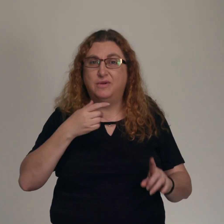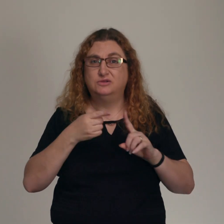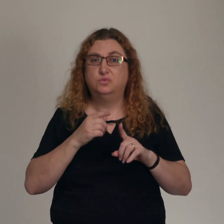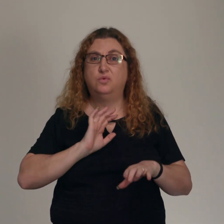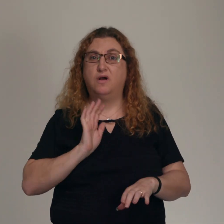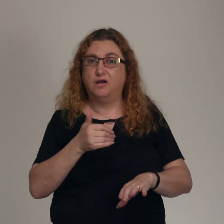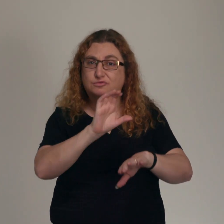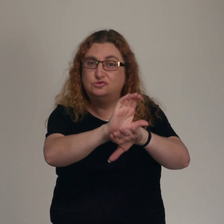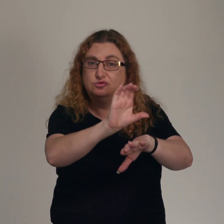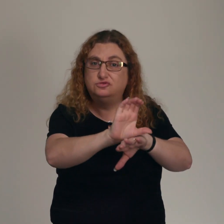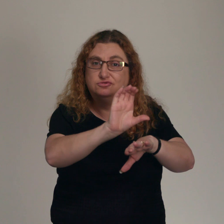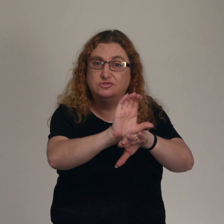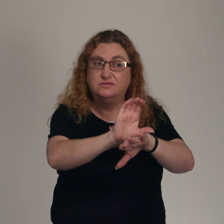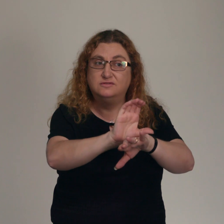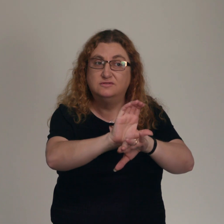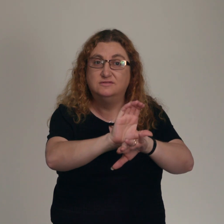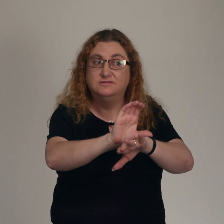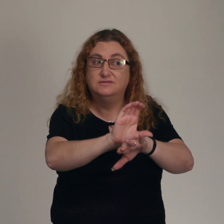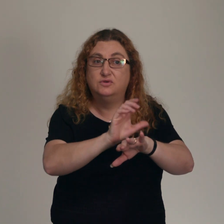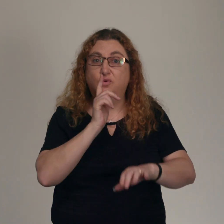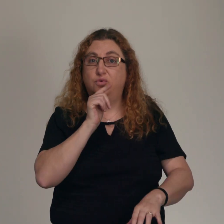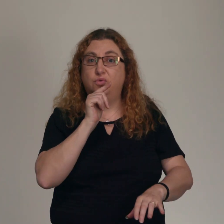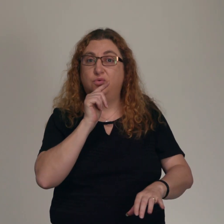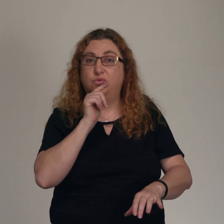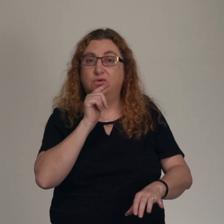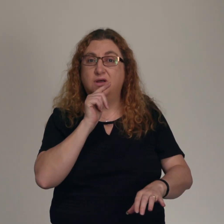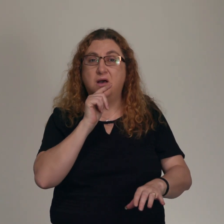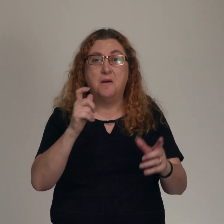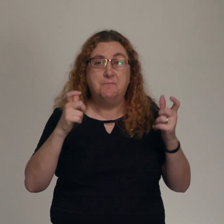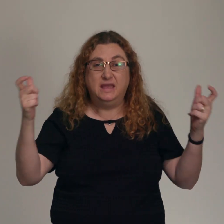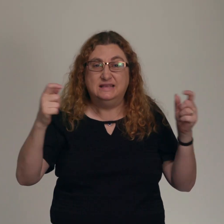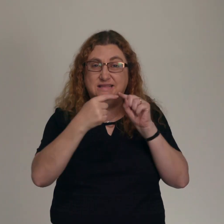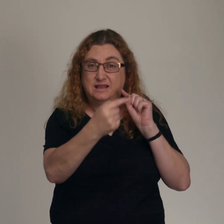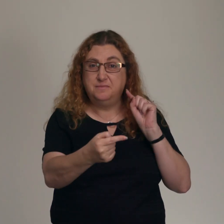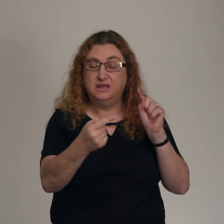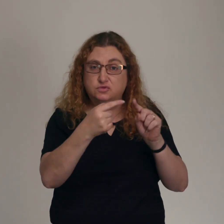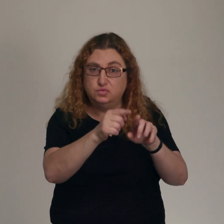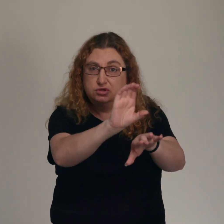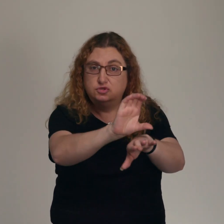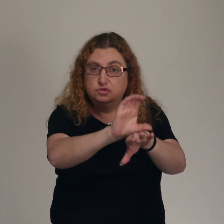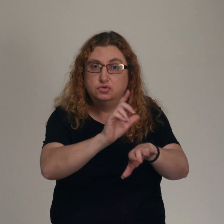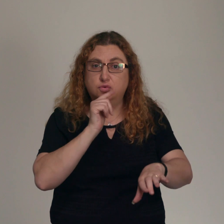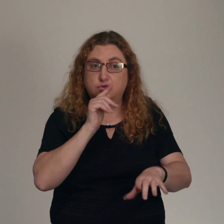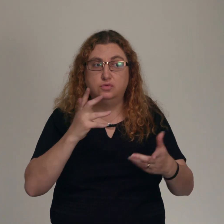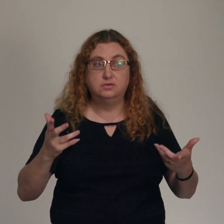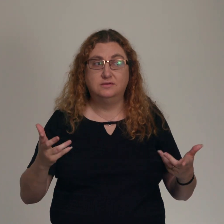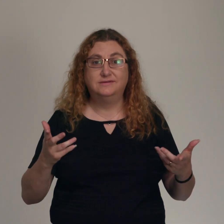or oppression or laws of the land. The greatest single threat to our church is the relational fracture